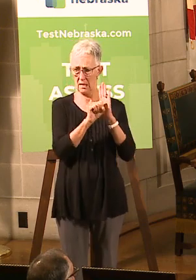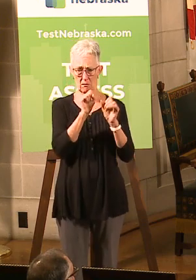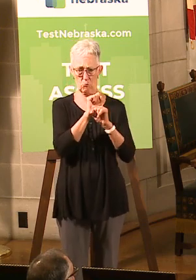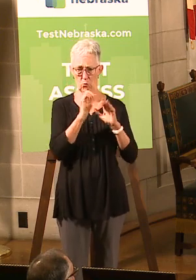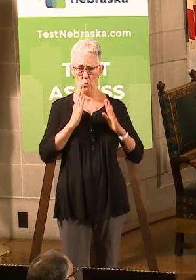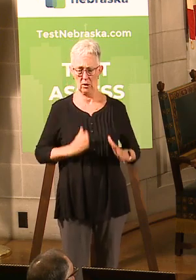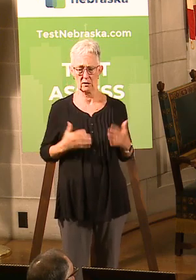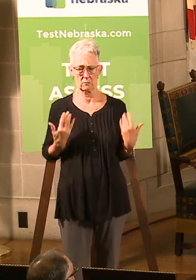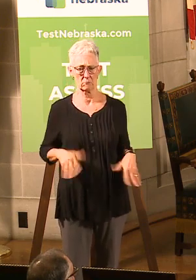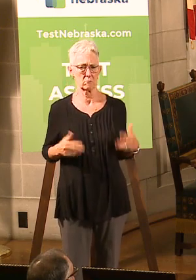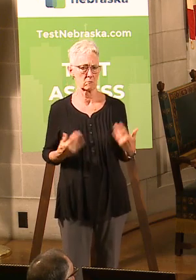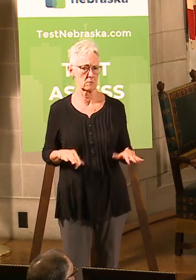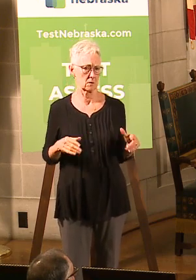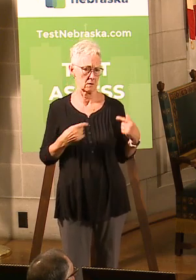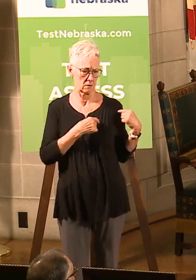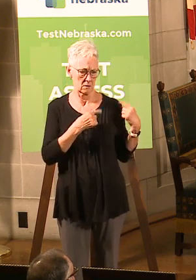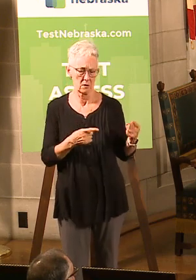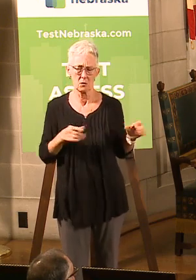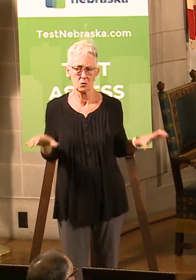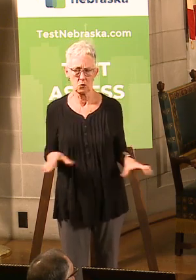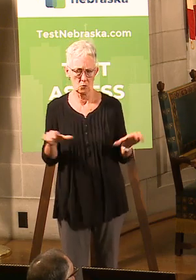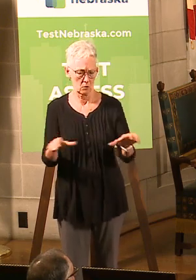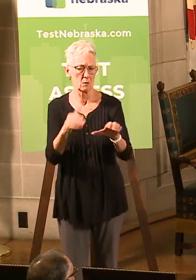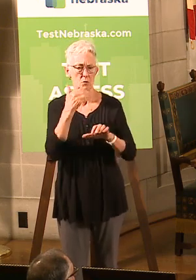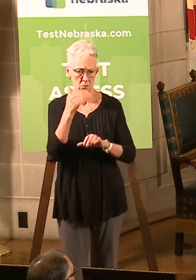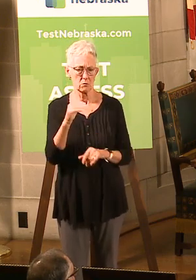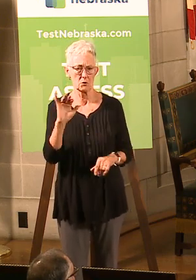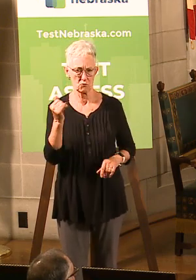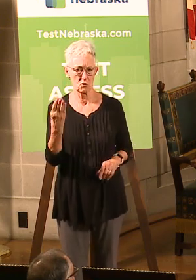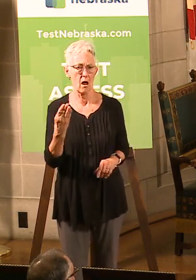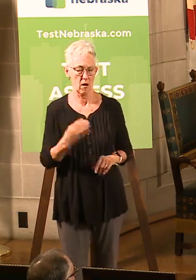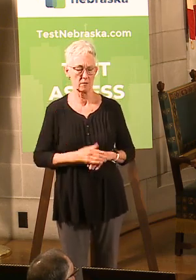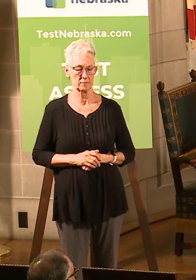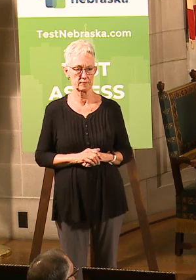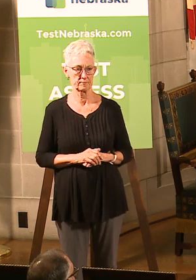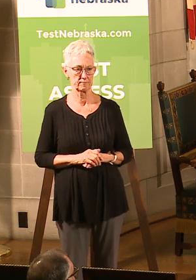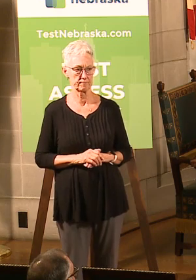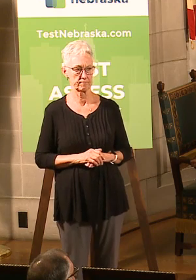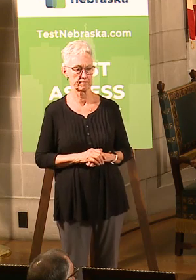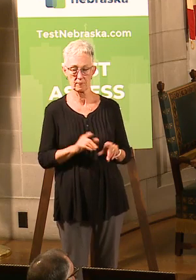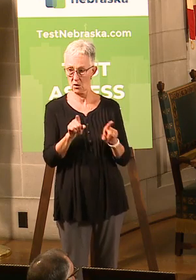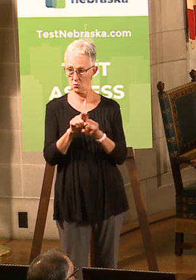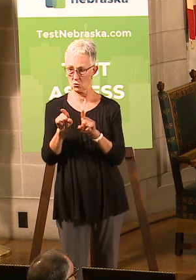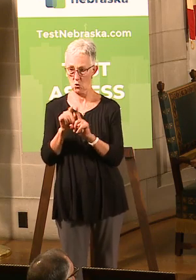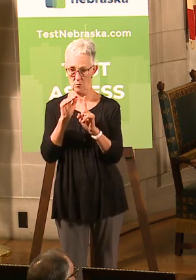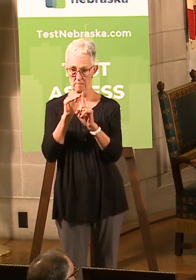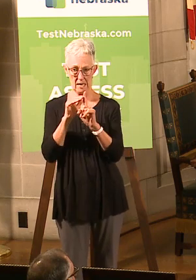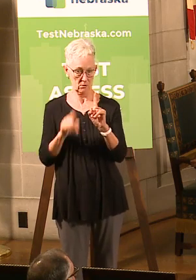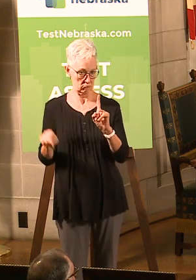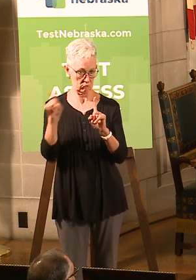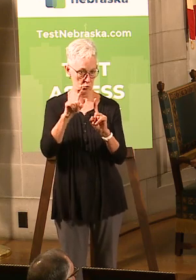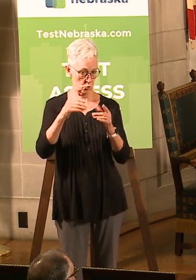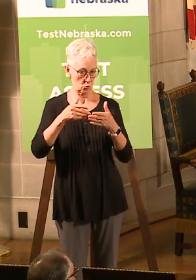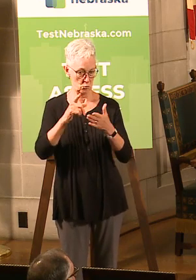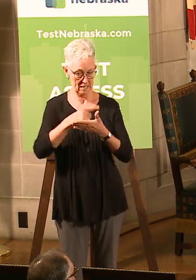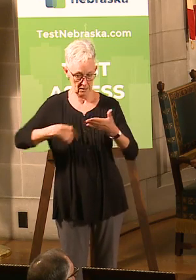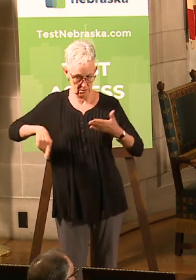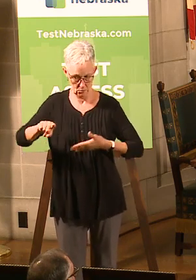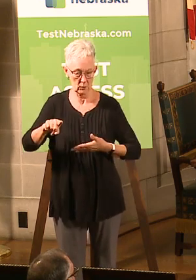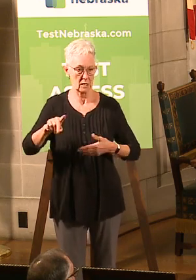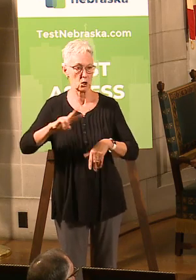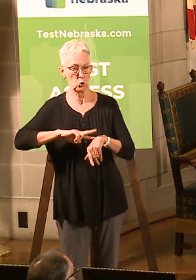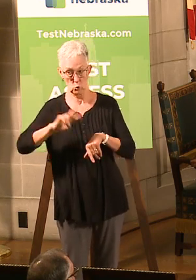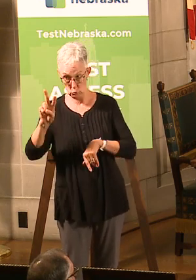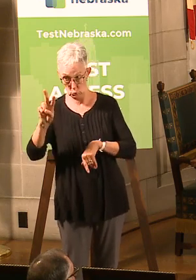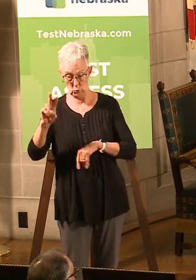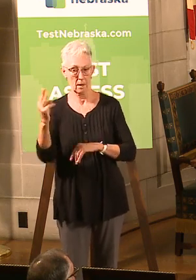with this campaign against hunger. And then I also want remind people that we will have our next briefing in English at 2 o'clock on Monday, 2